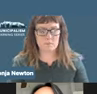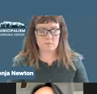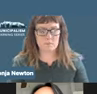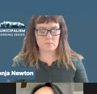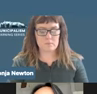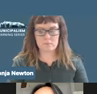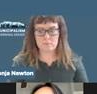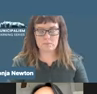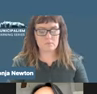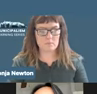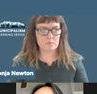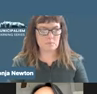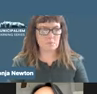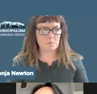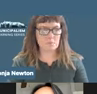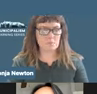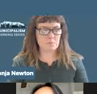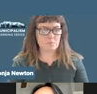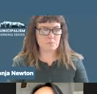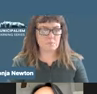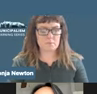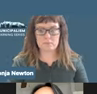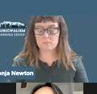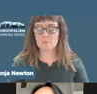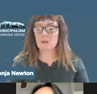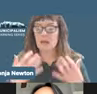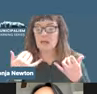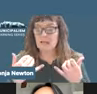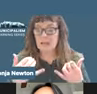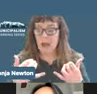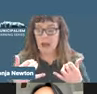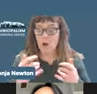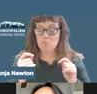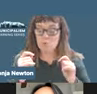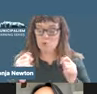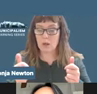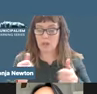Let's do... you photo a Okay. And now we'll just quickly review the agenda.